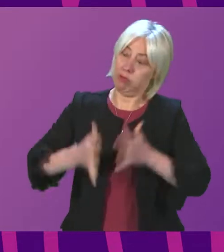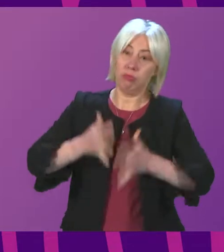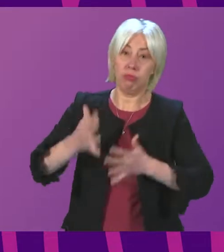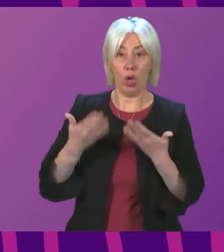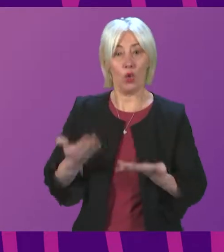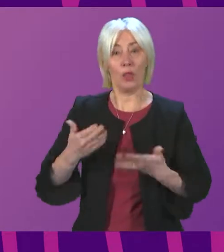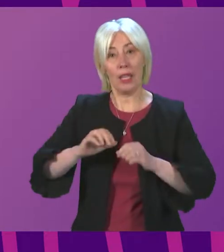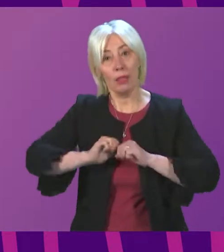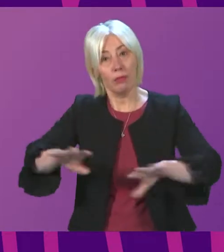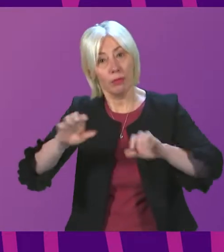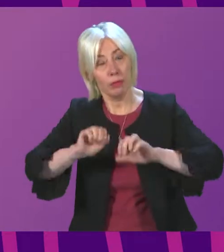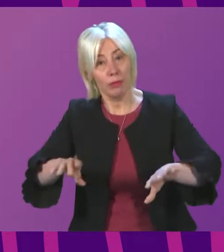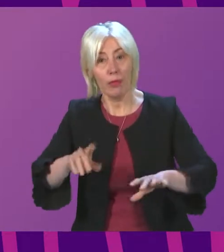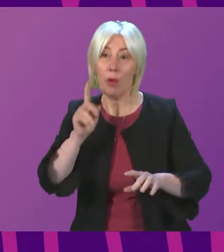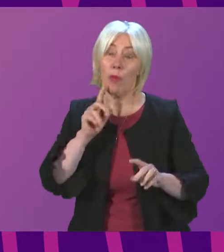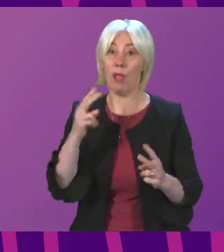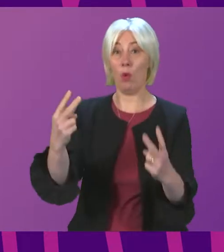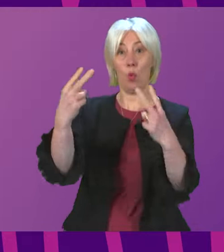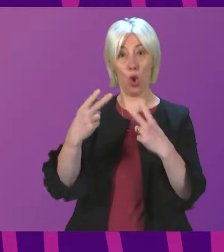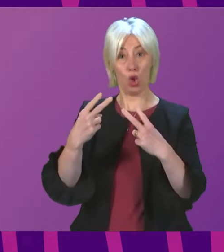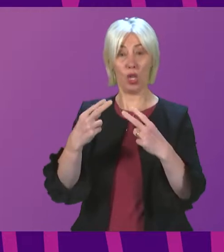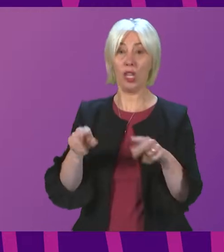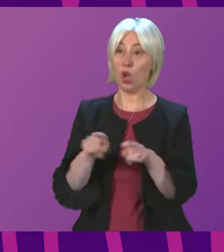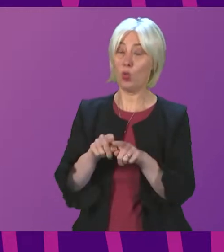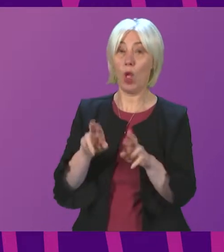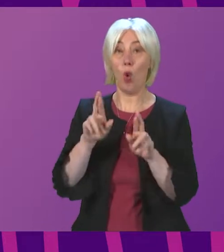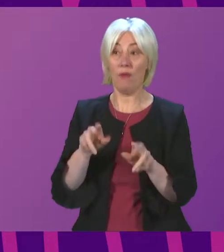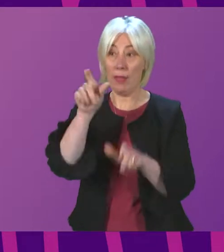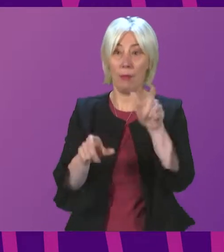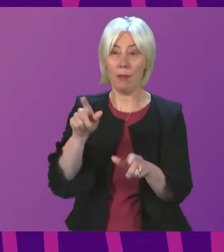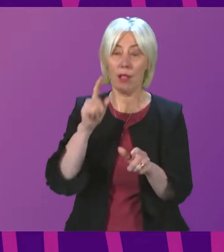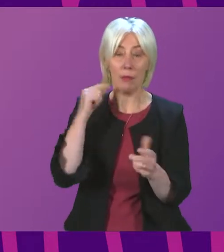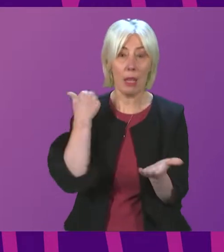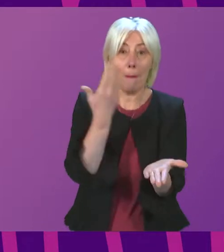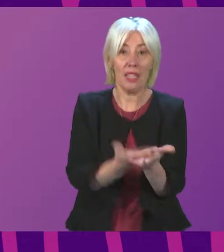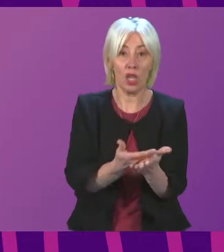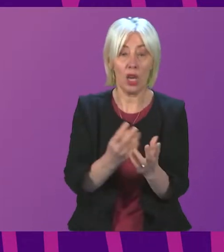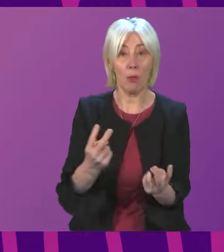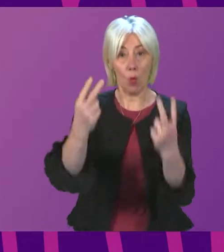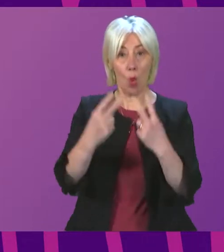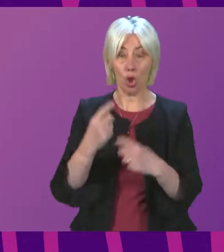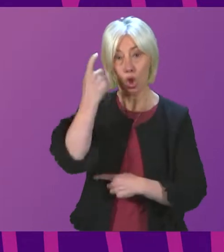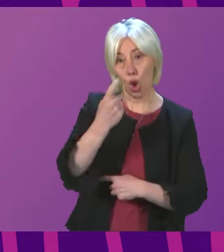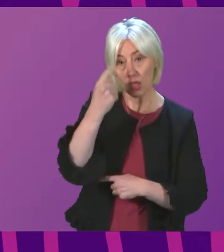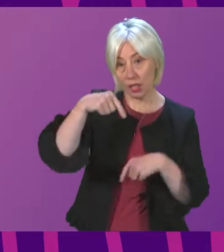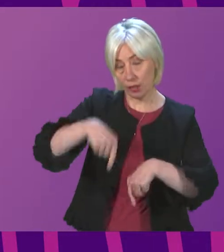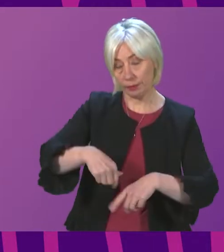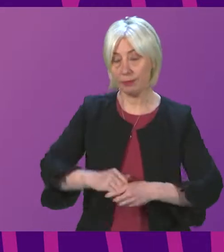for those people who have been watching and hopefully for our petitioners who may be now watching the consideration of the petition